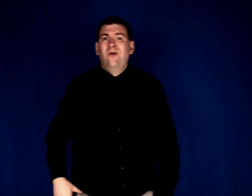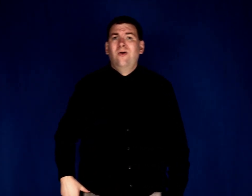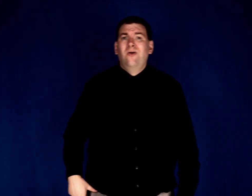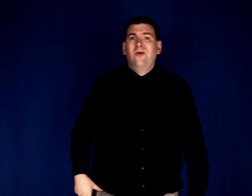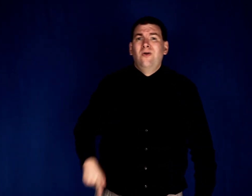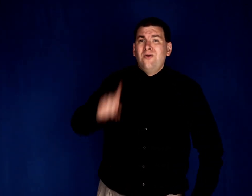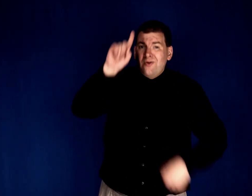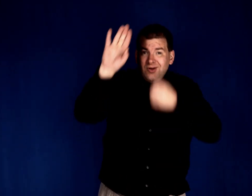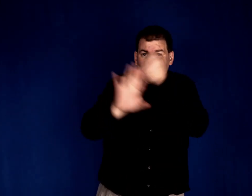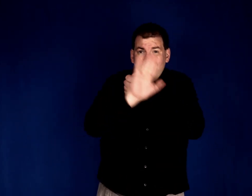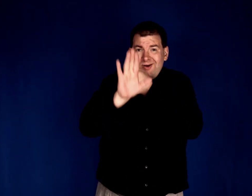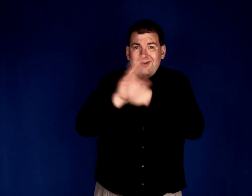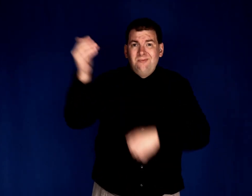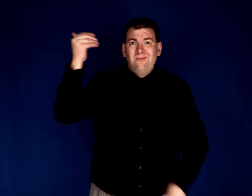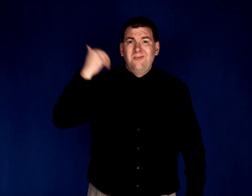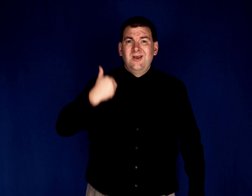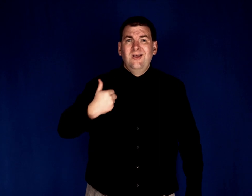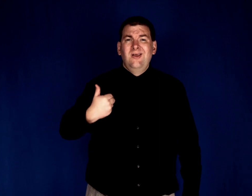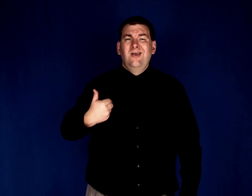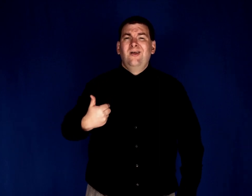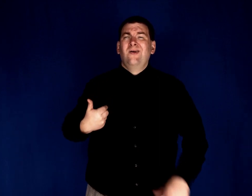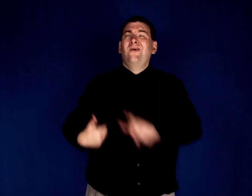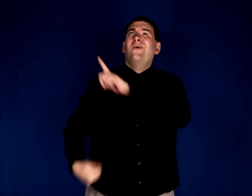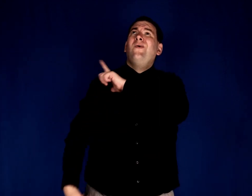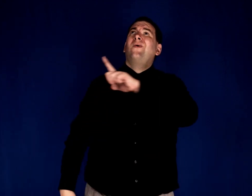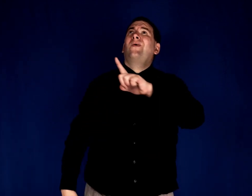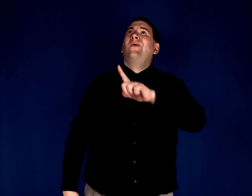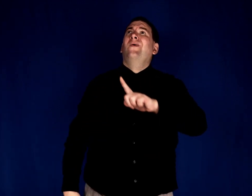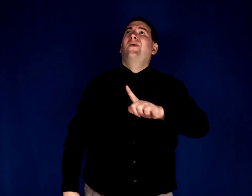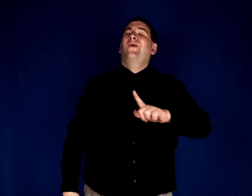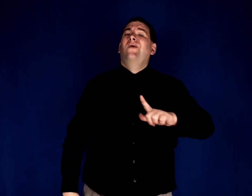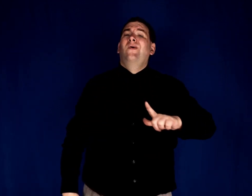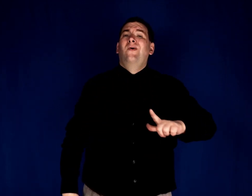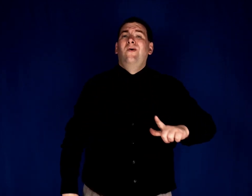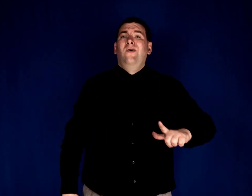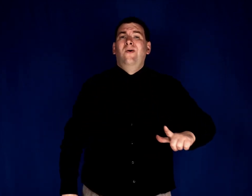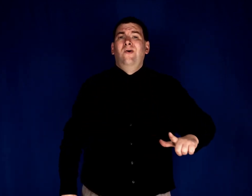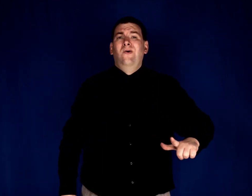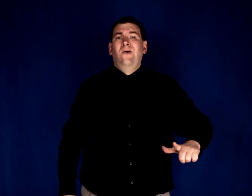You sheltered me, Lord. Lord.